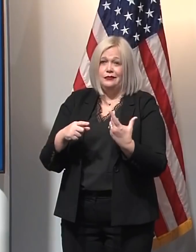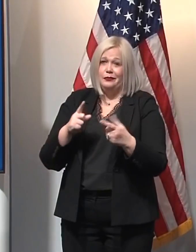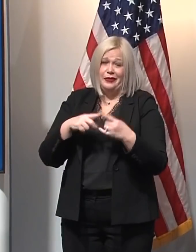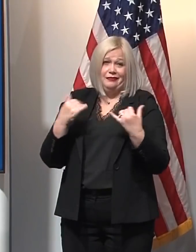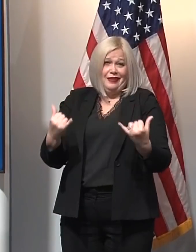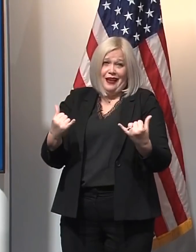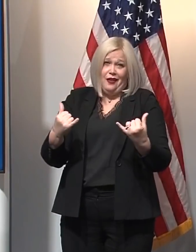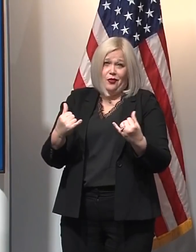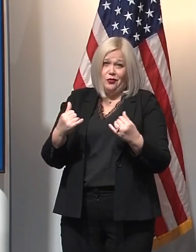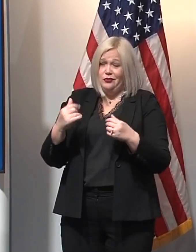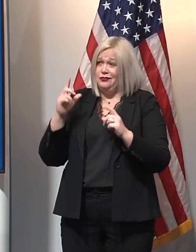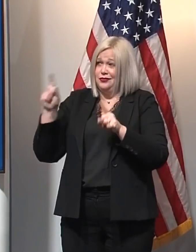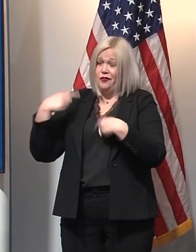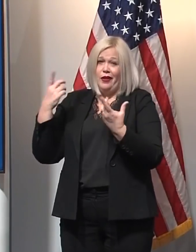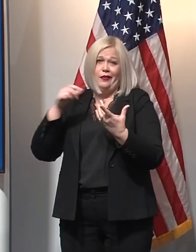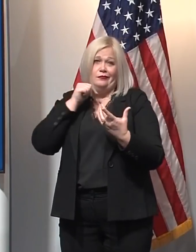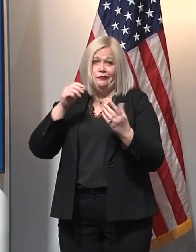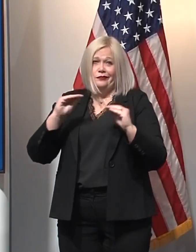way at this juncture.